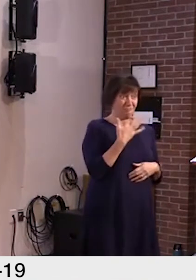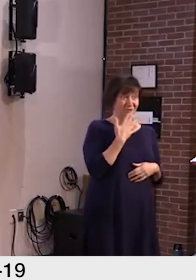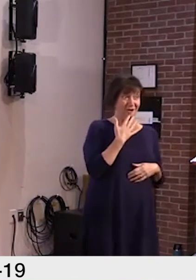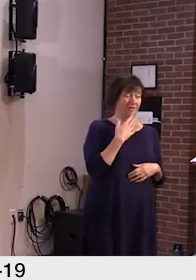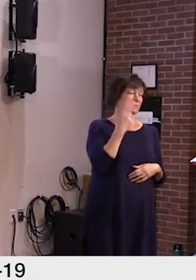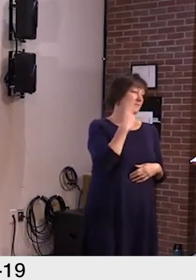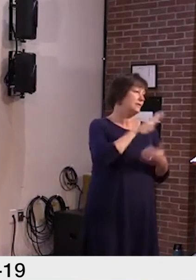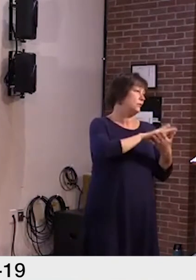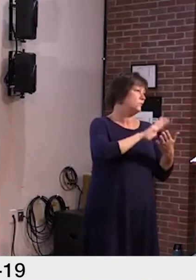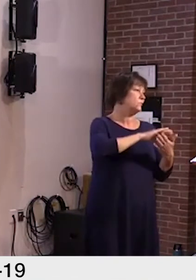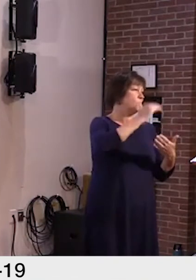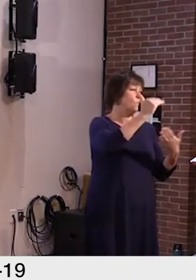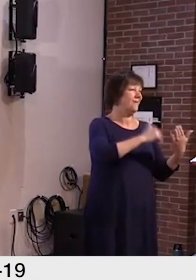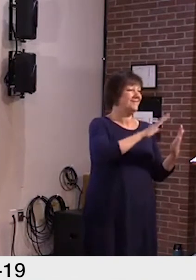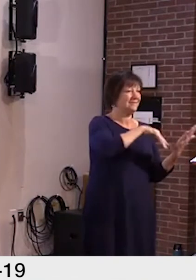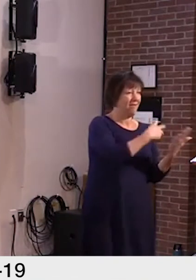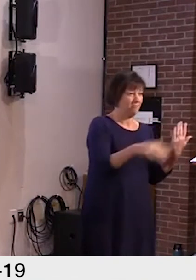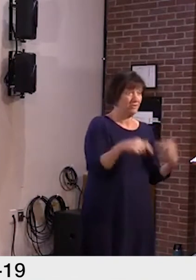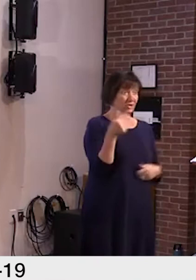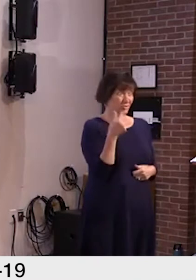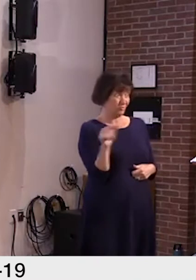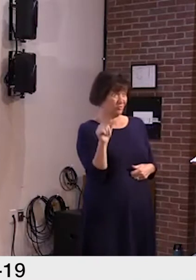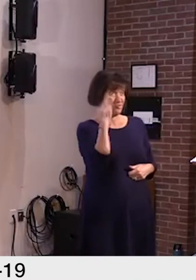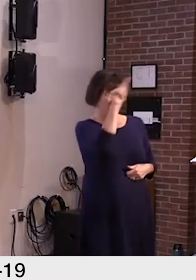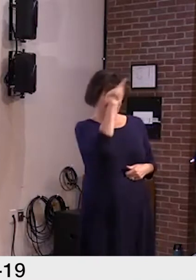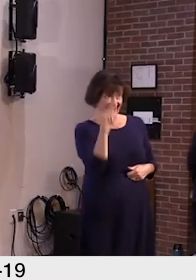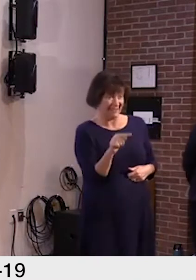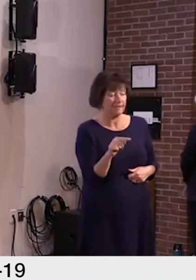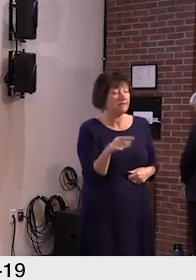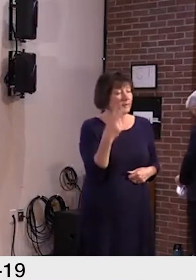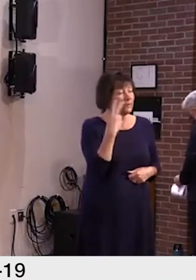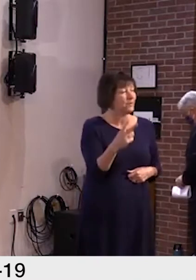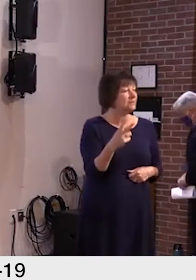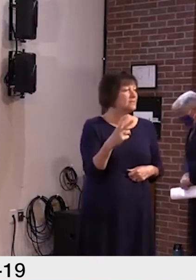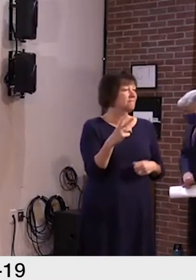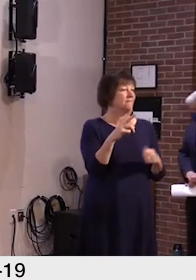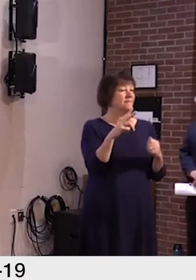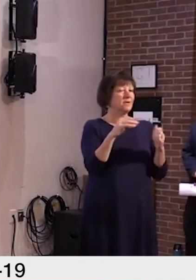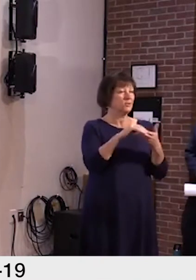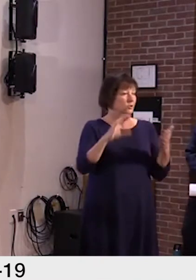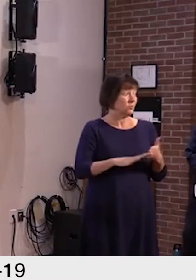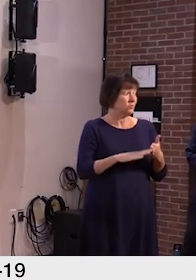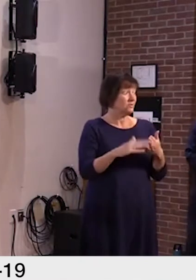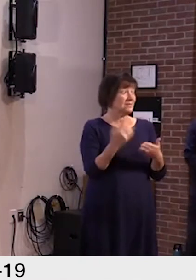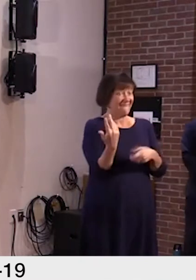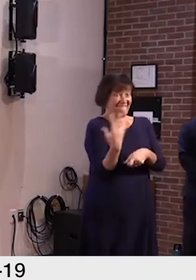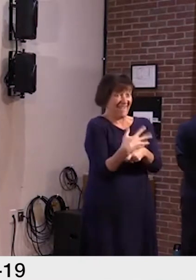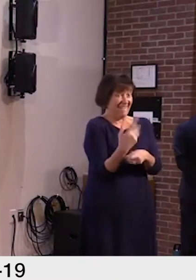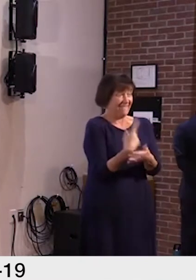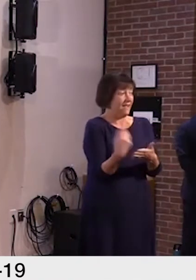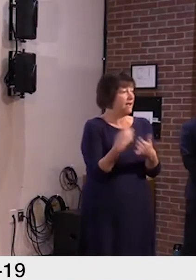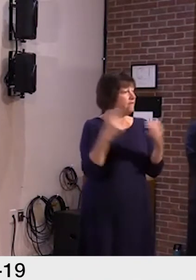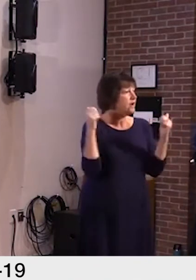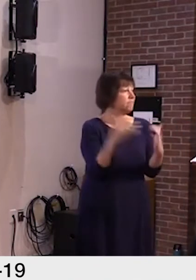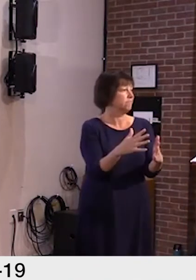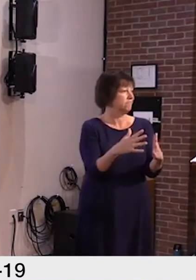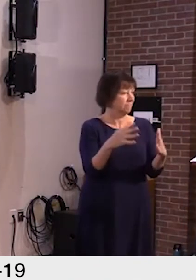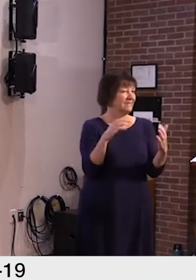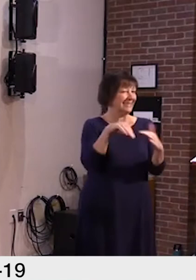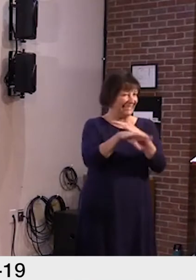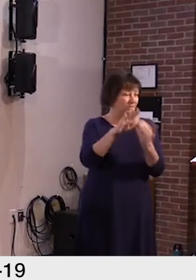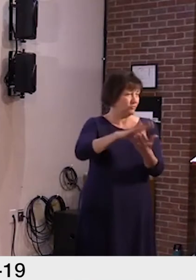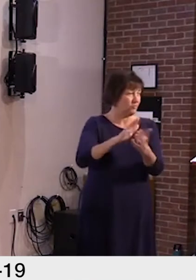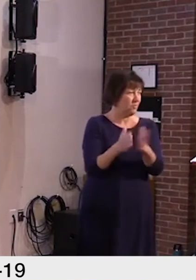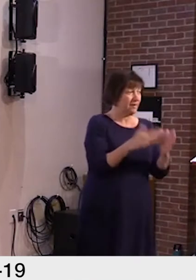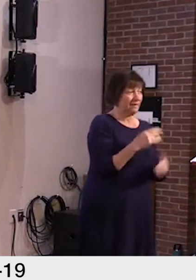school schedules. The green areas have returned to in-person classes five days a week for elementary students. And the yellow